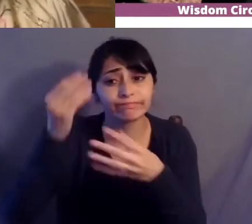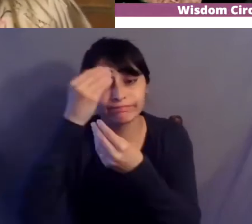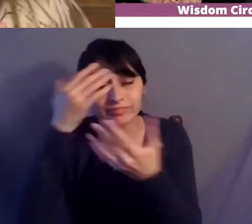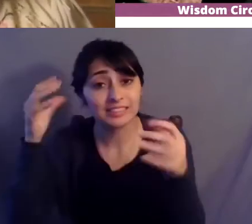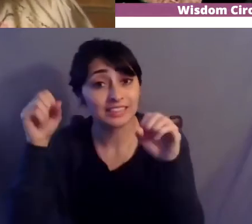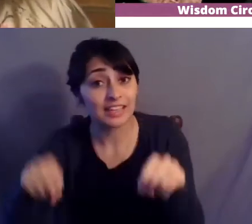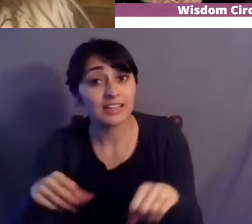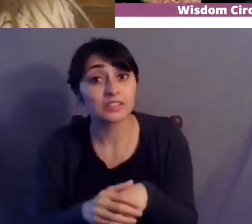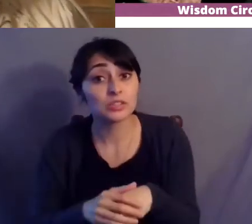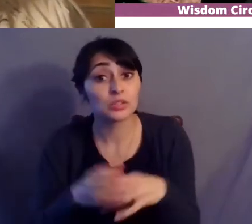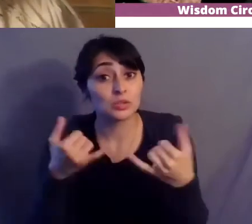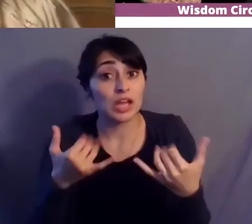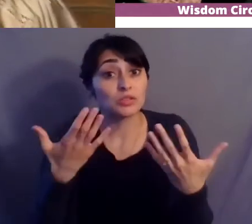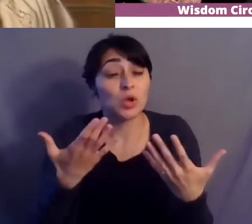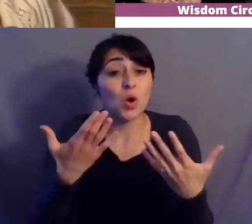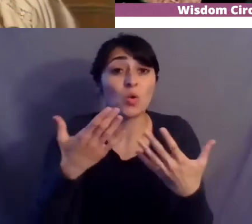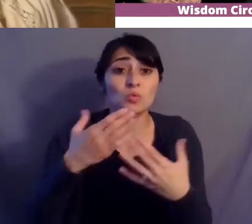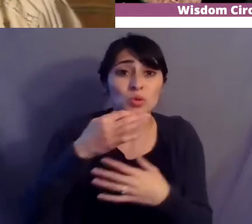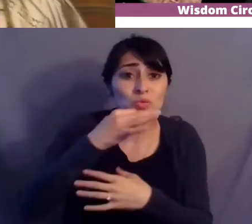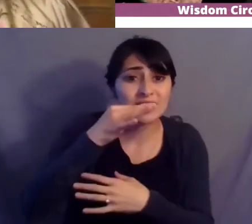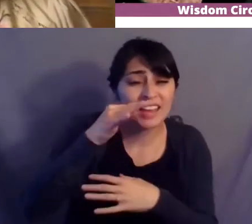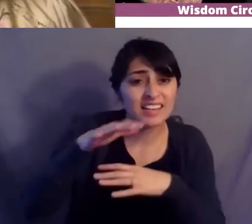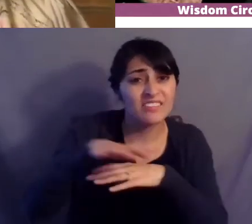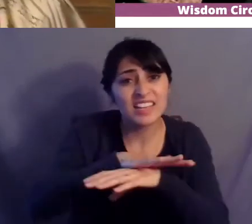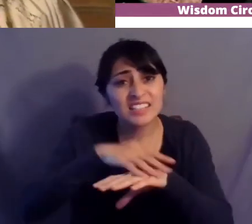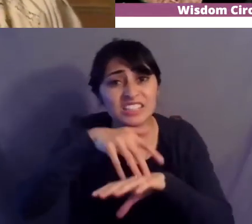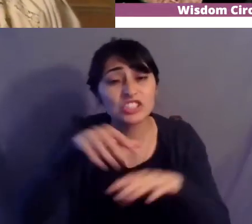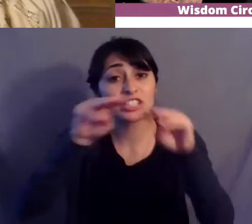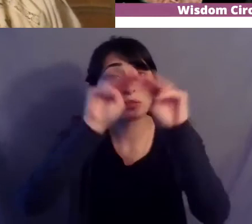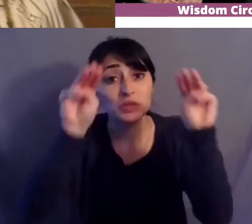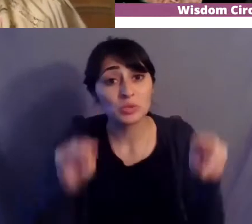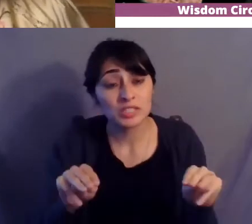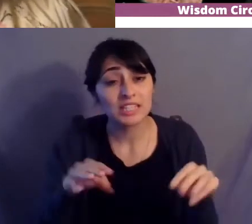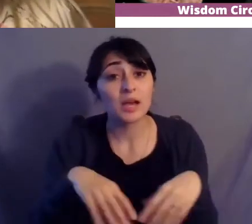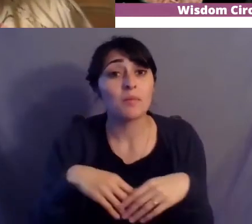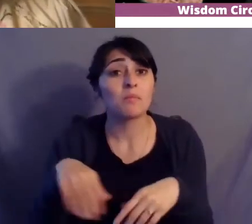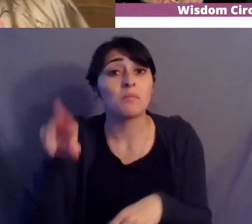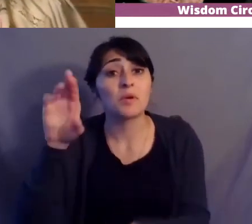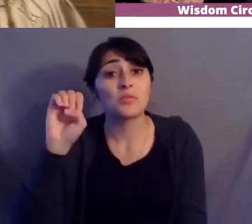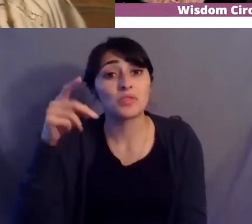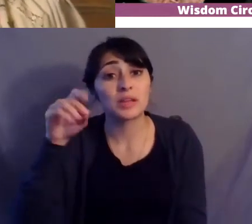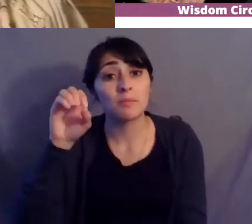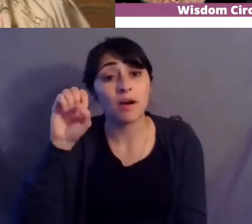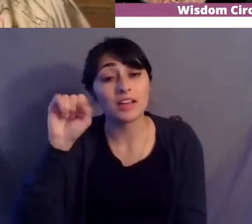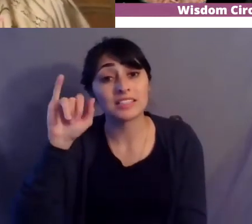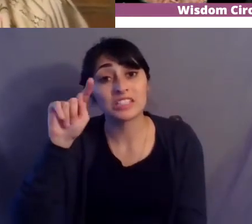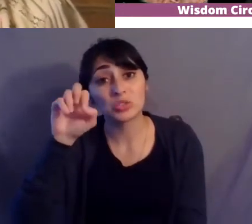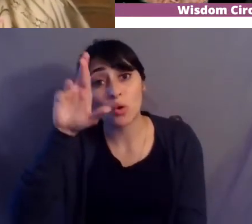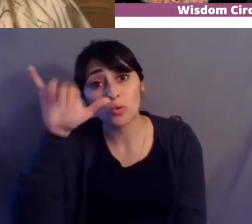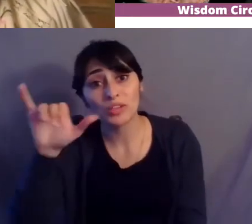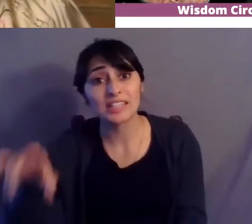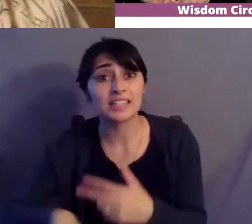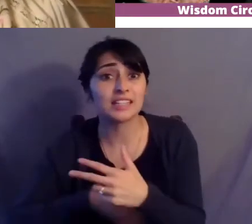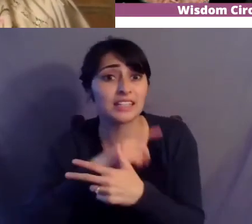think native indigenous museums indigenous repositories um indigenous archives that's a that's a